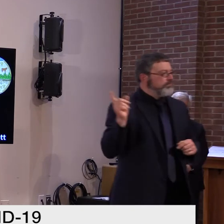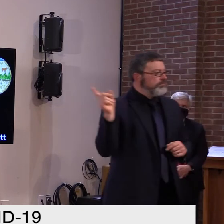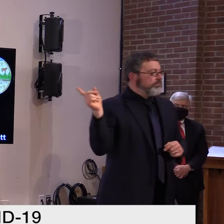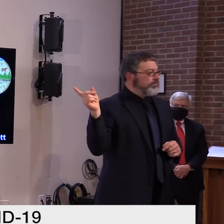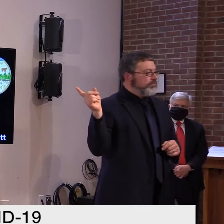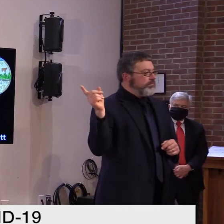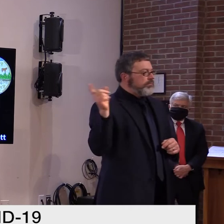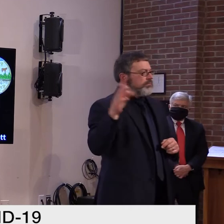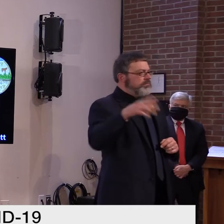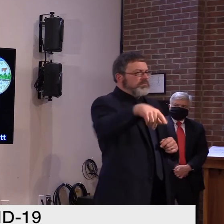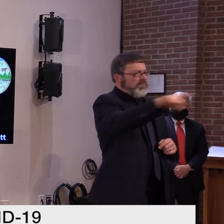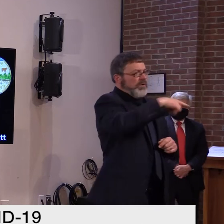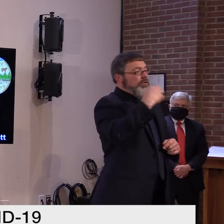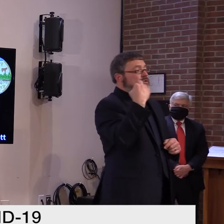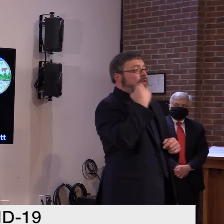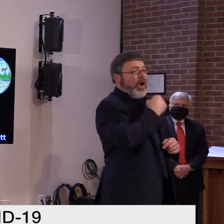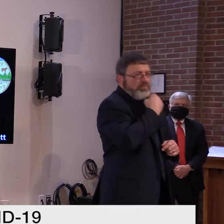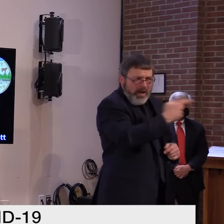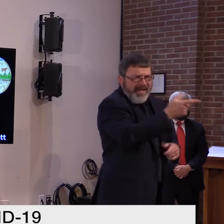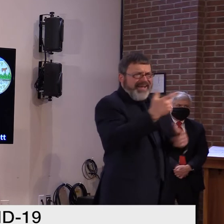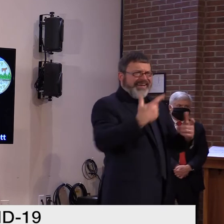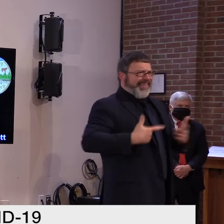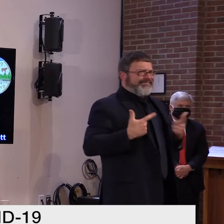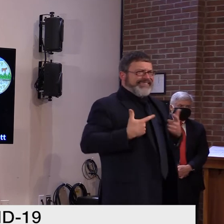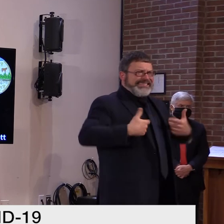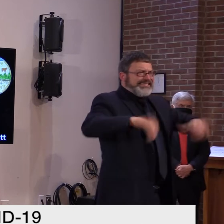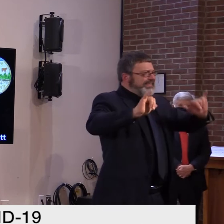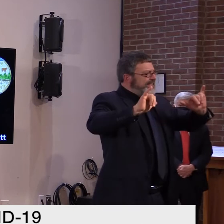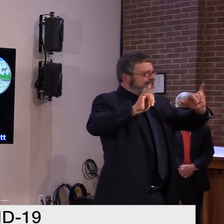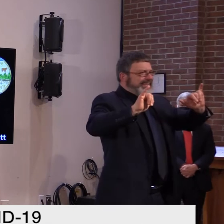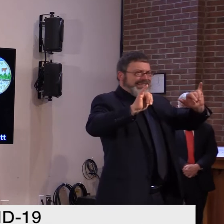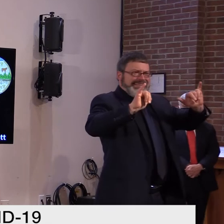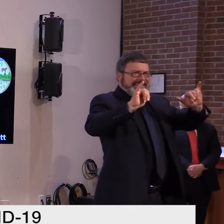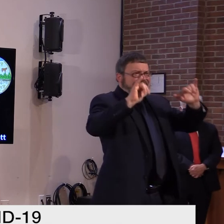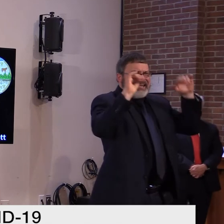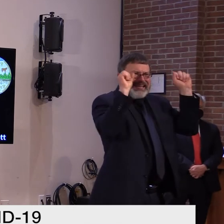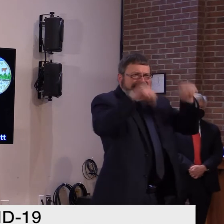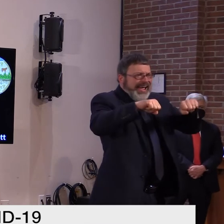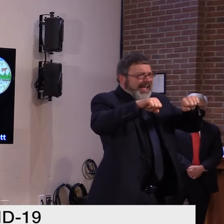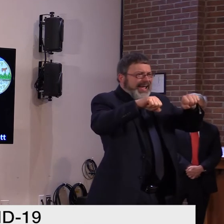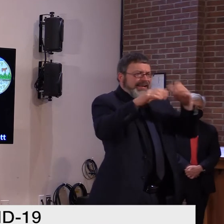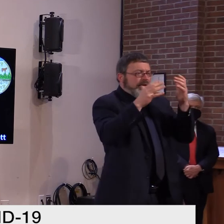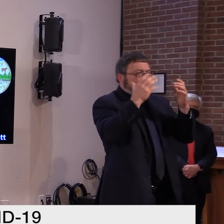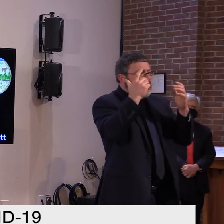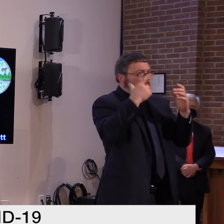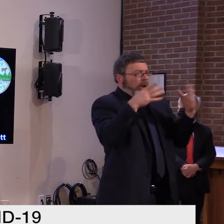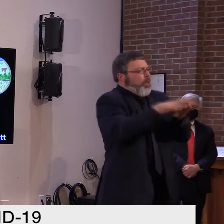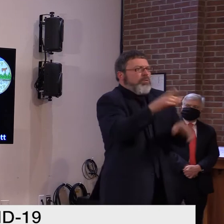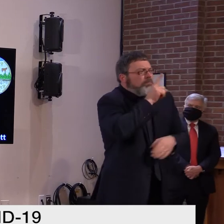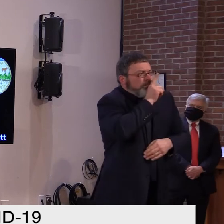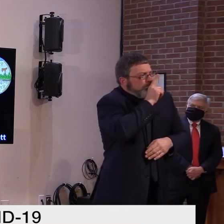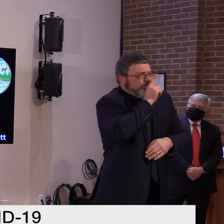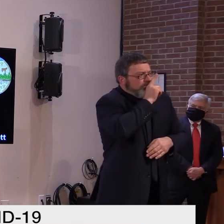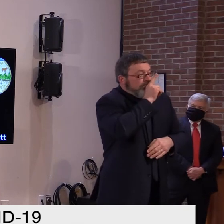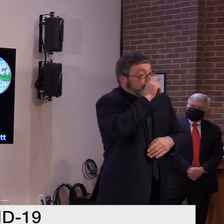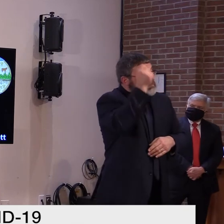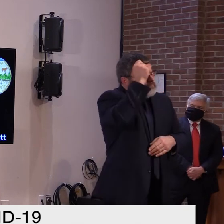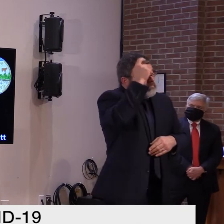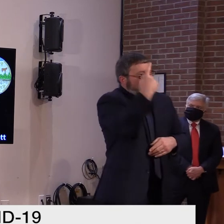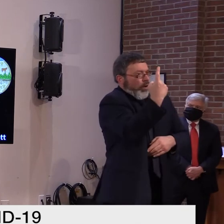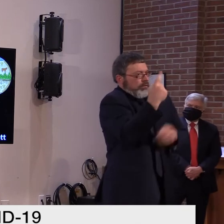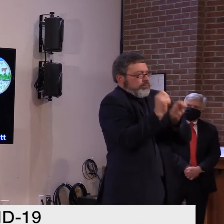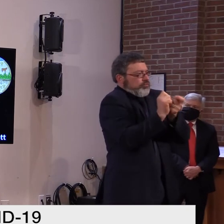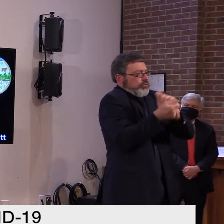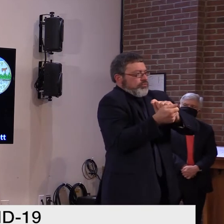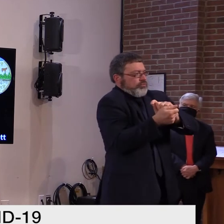The restaurants will be closed at 10 p.m., so they can still continue. But I have a lot of sympathy